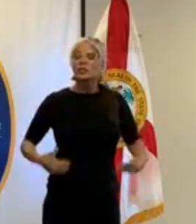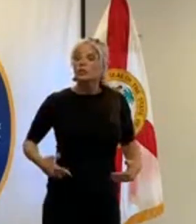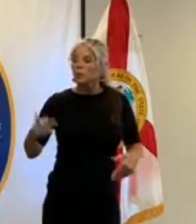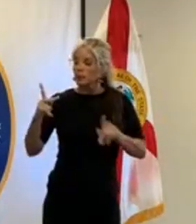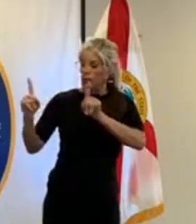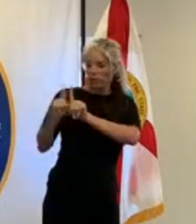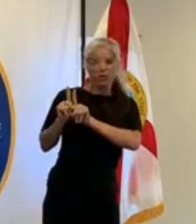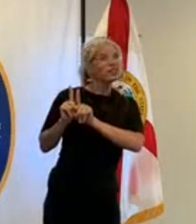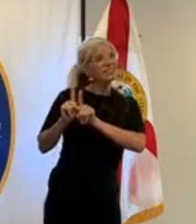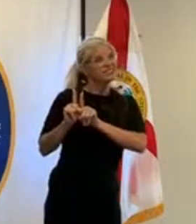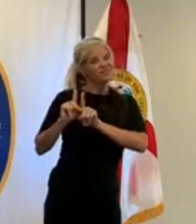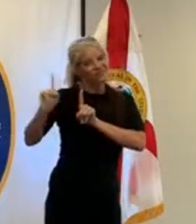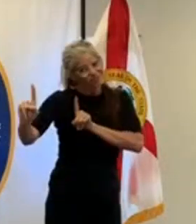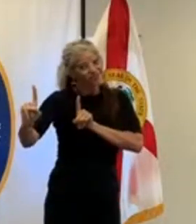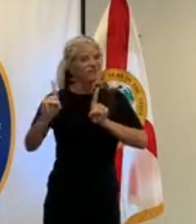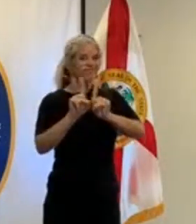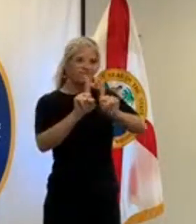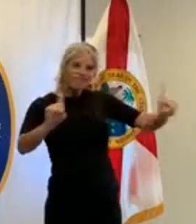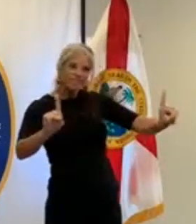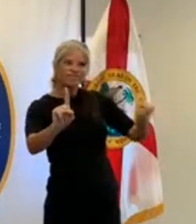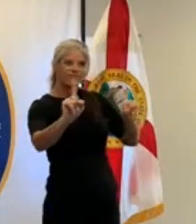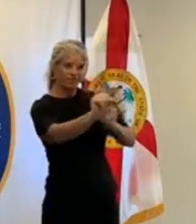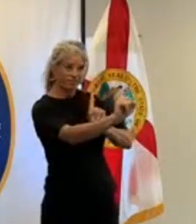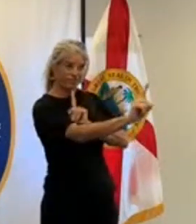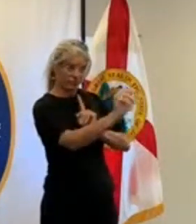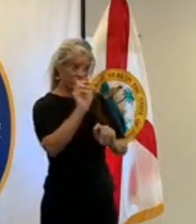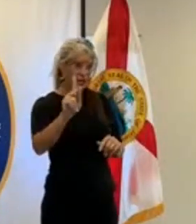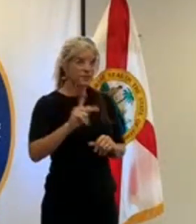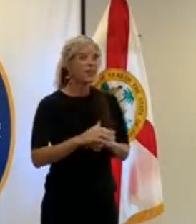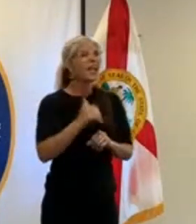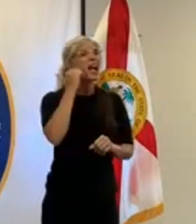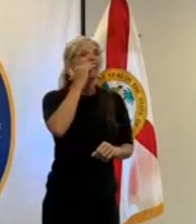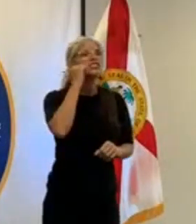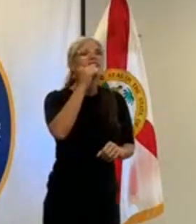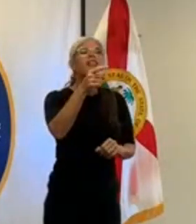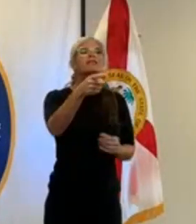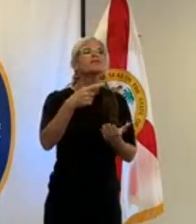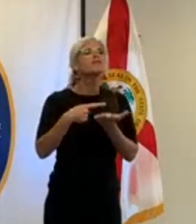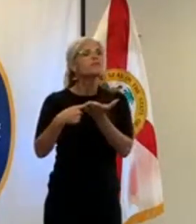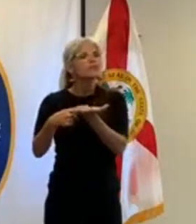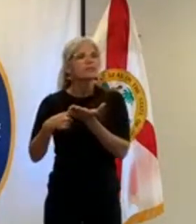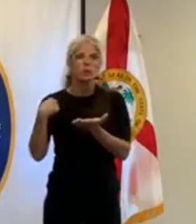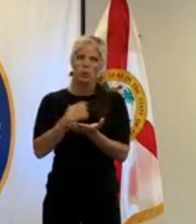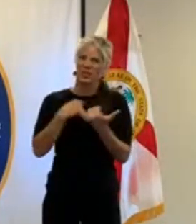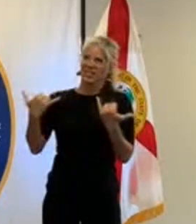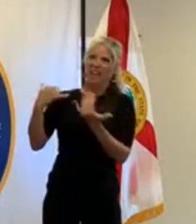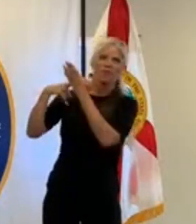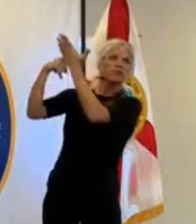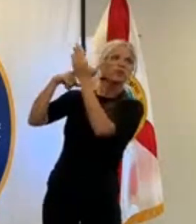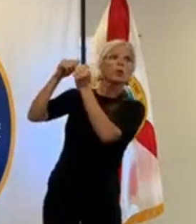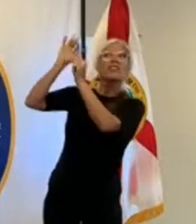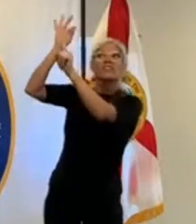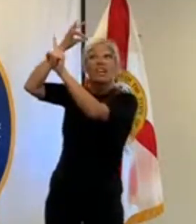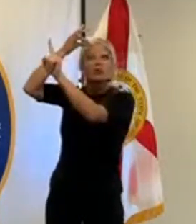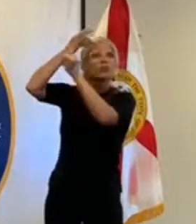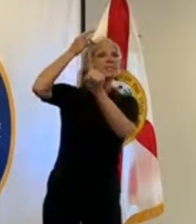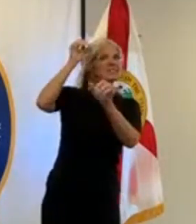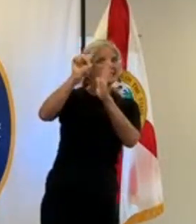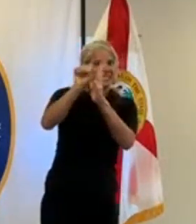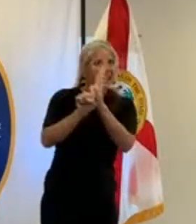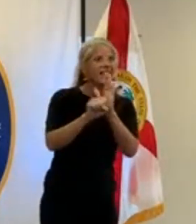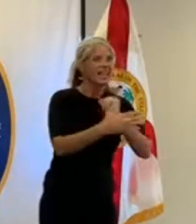we're continuing our daily communications with our state and federal partners as it responds to this as this is a nationwide